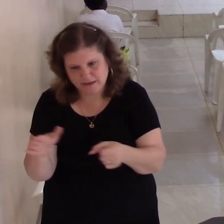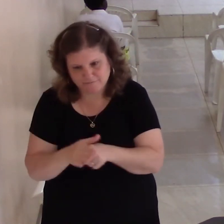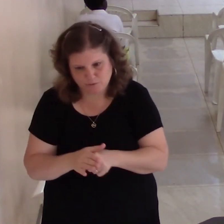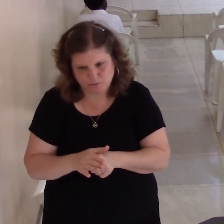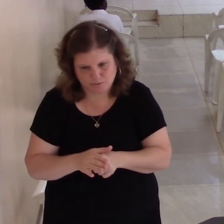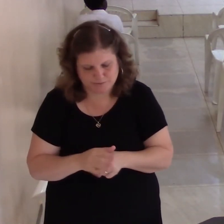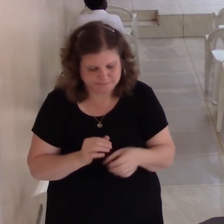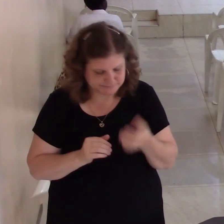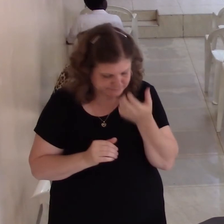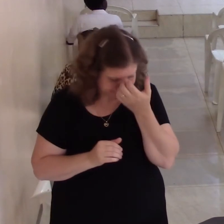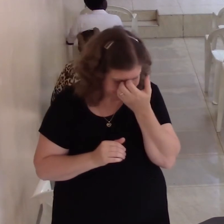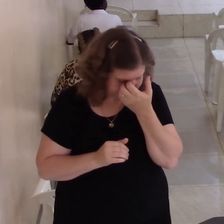Is that how we are sometimes?